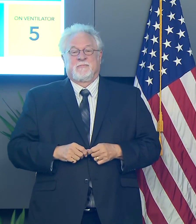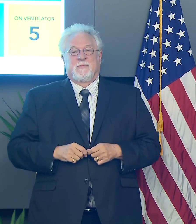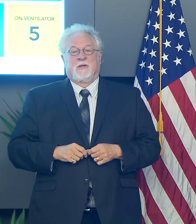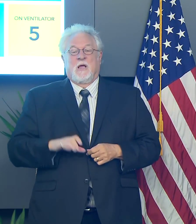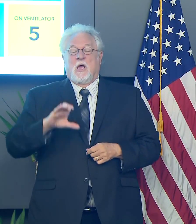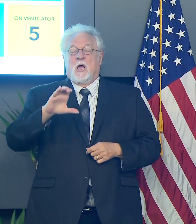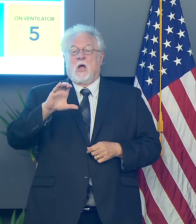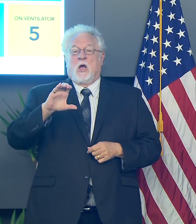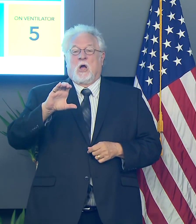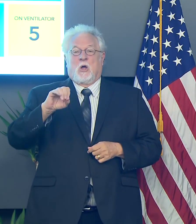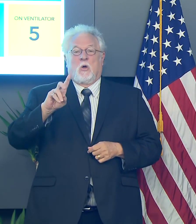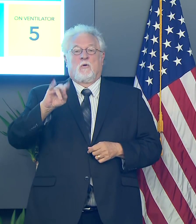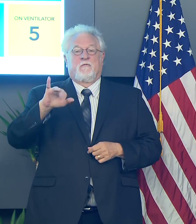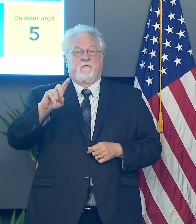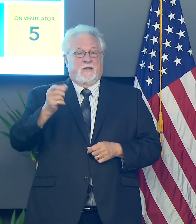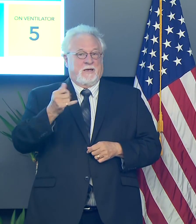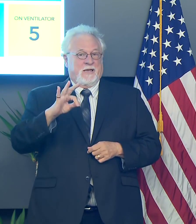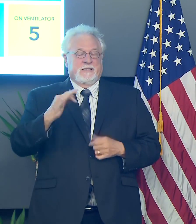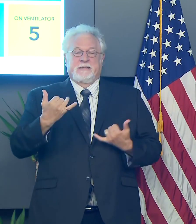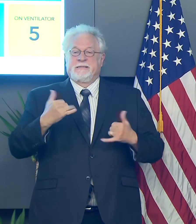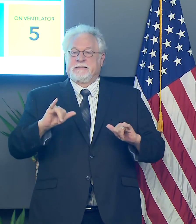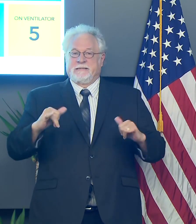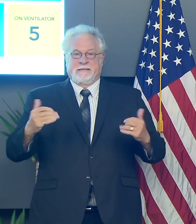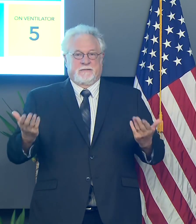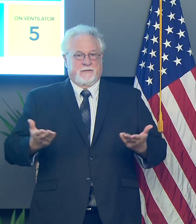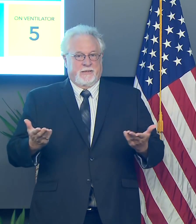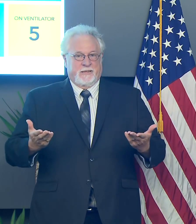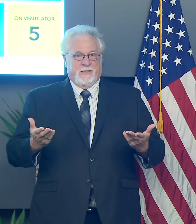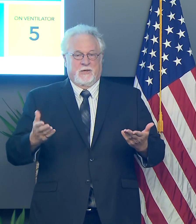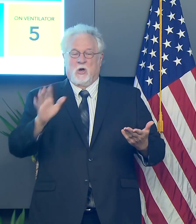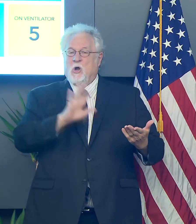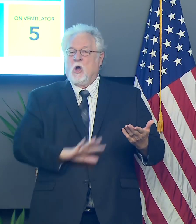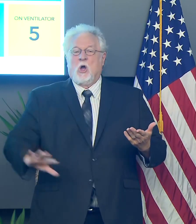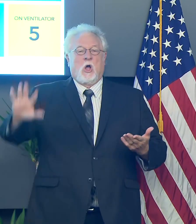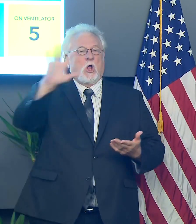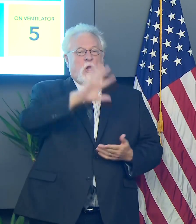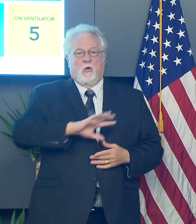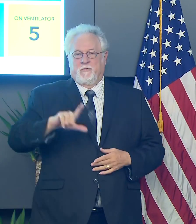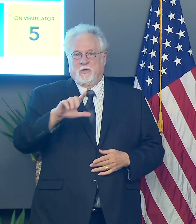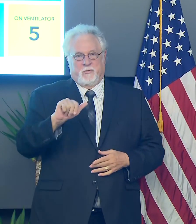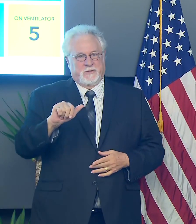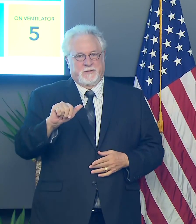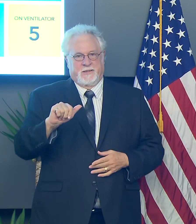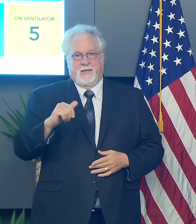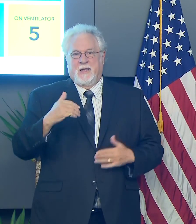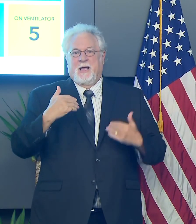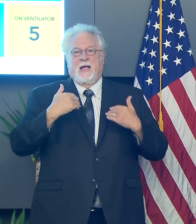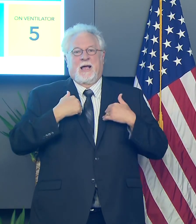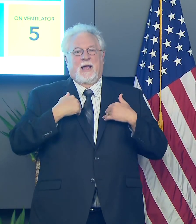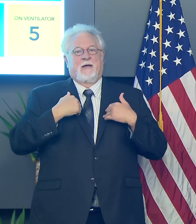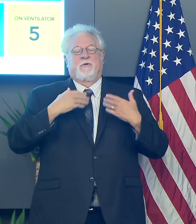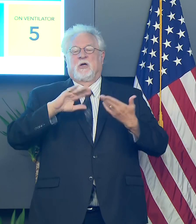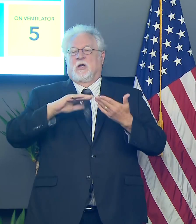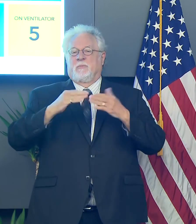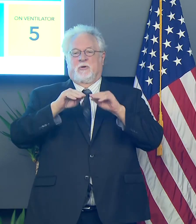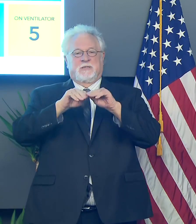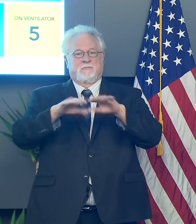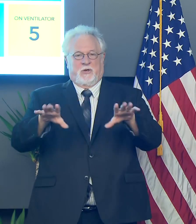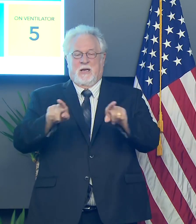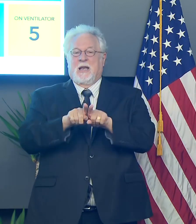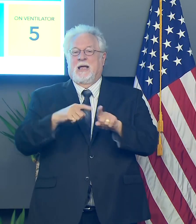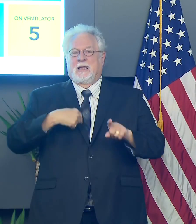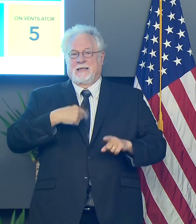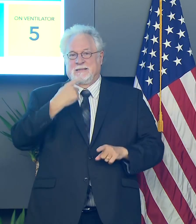COVID-19 is still present. It's all over the state of Louisiana. We have significant community spread. I mentioned